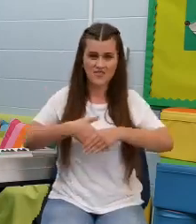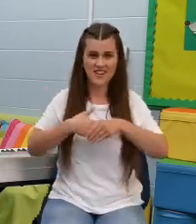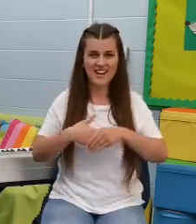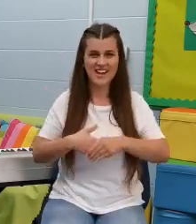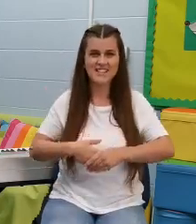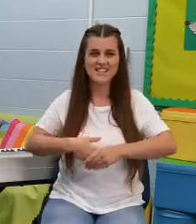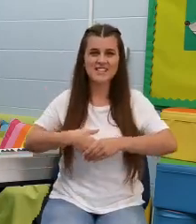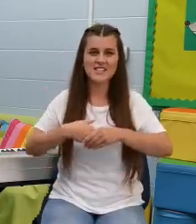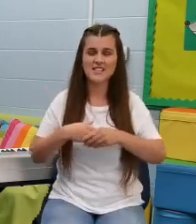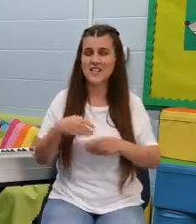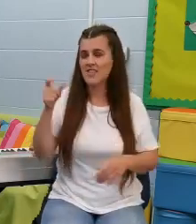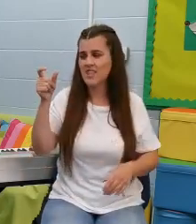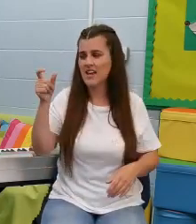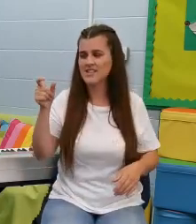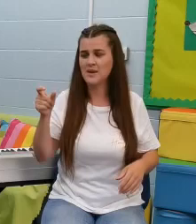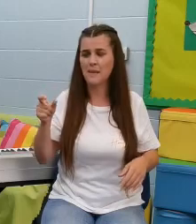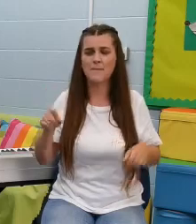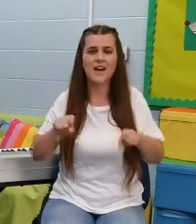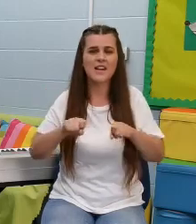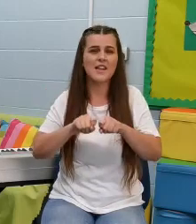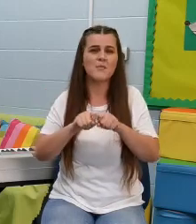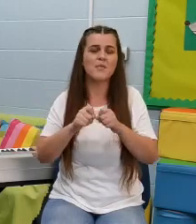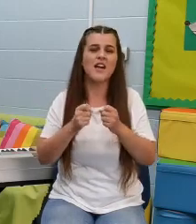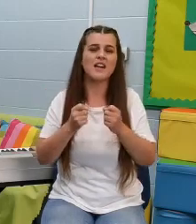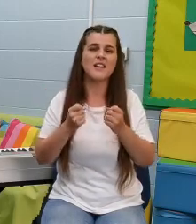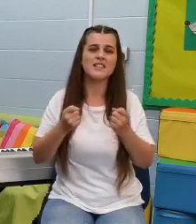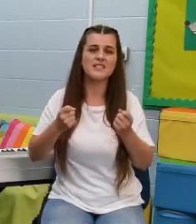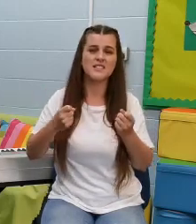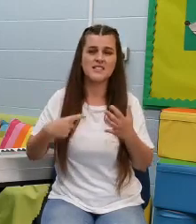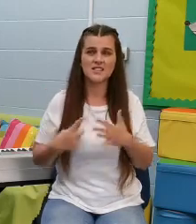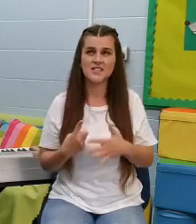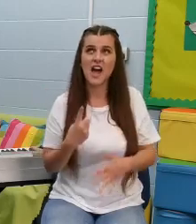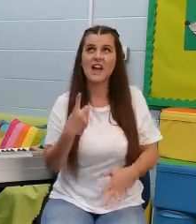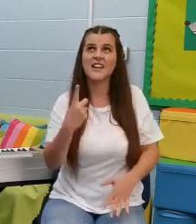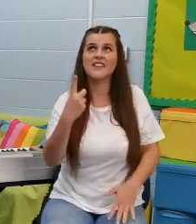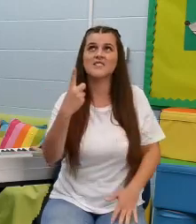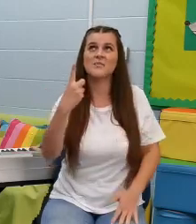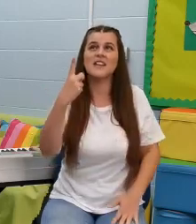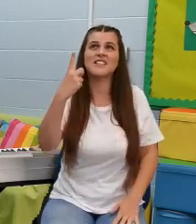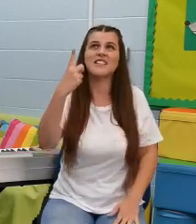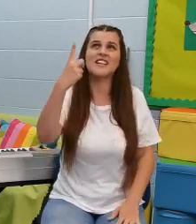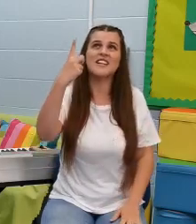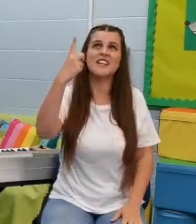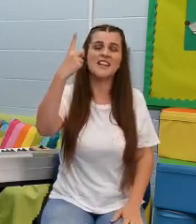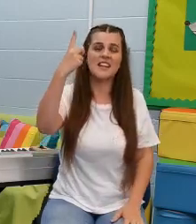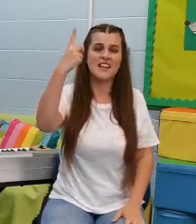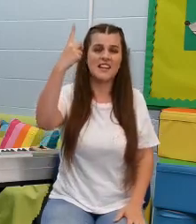friends, that's a body man's unexpected thing